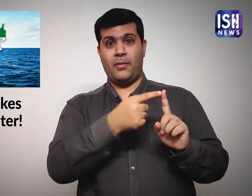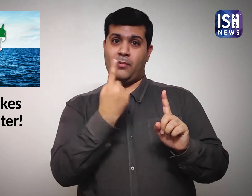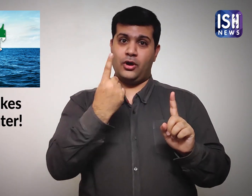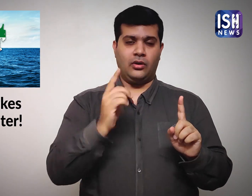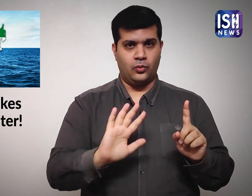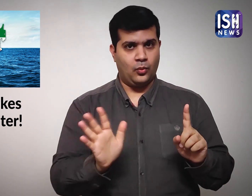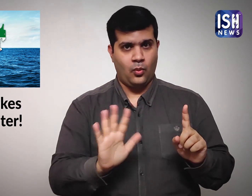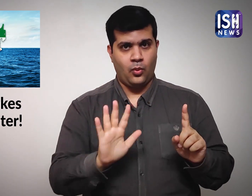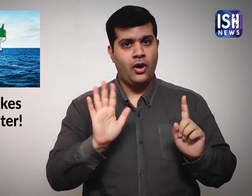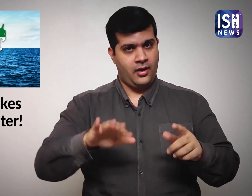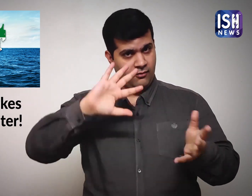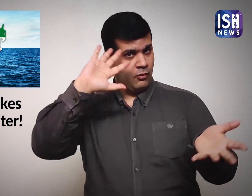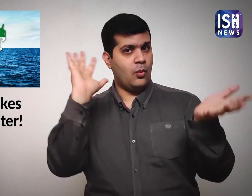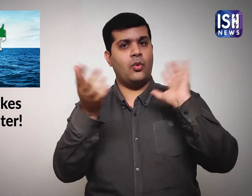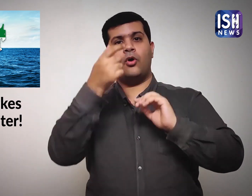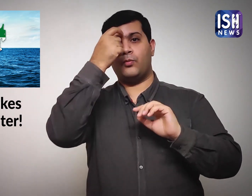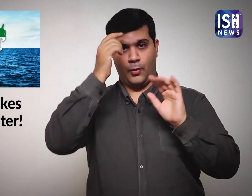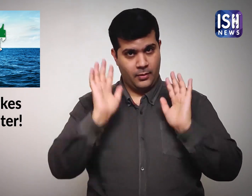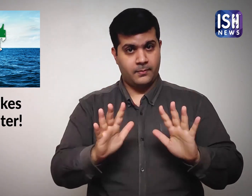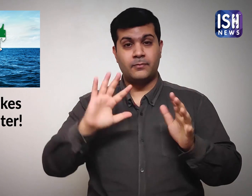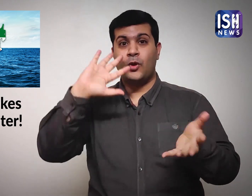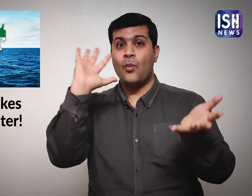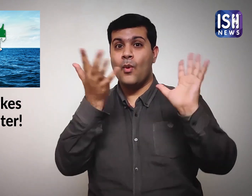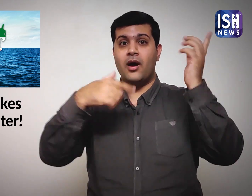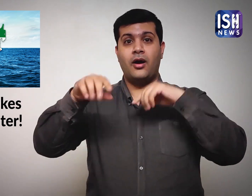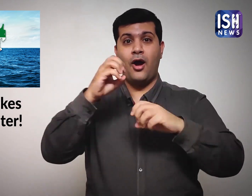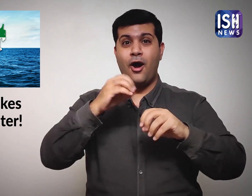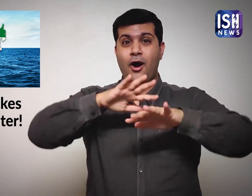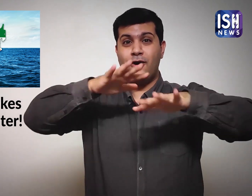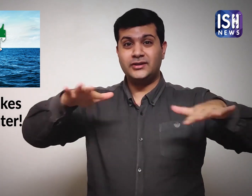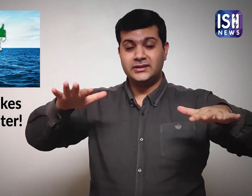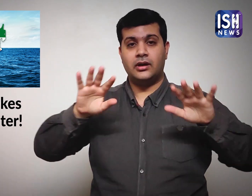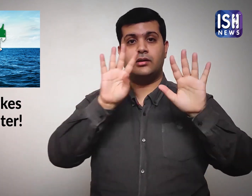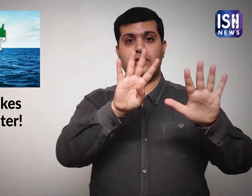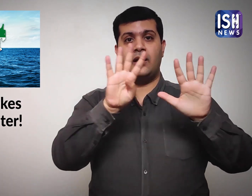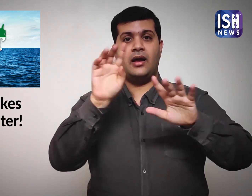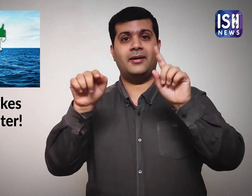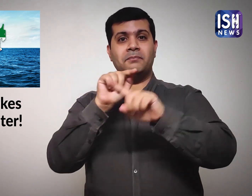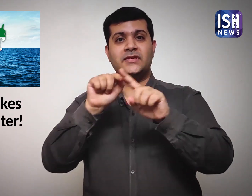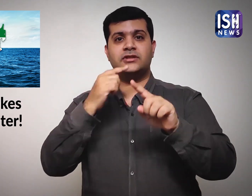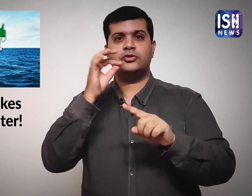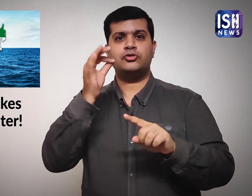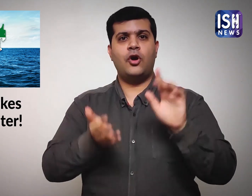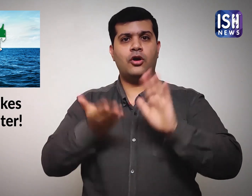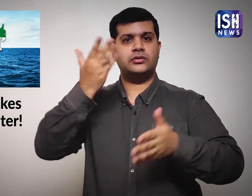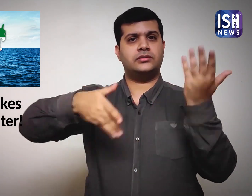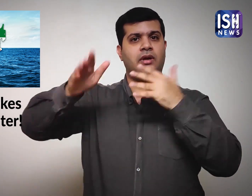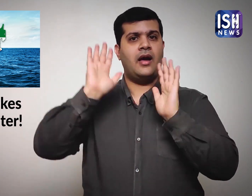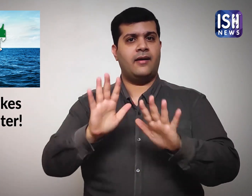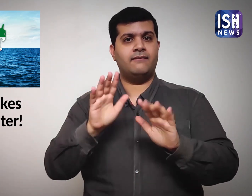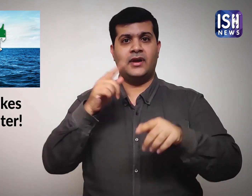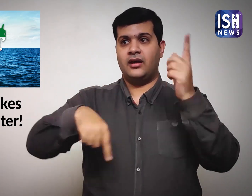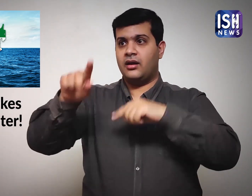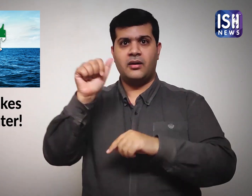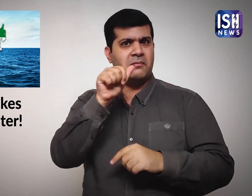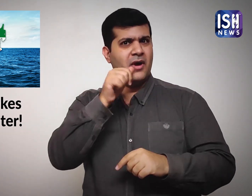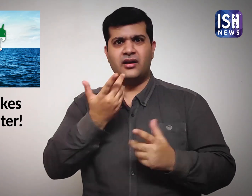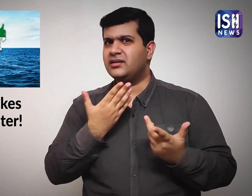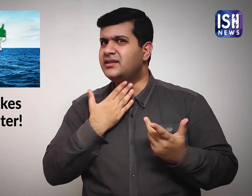This problem is just not the Emirates. 99% of the world's water is too salty or frozen. 11.